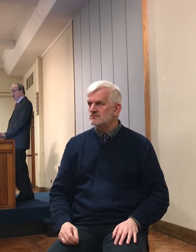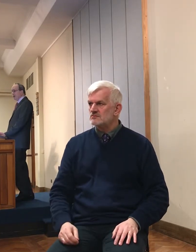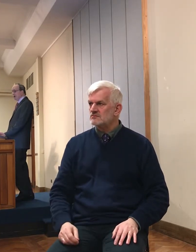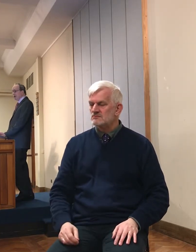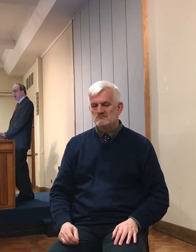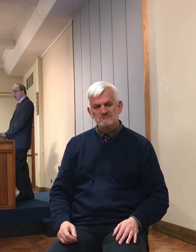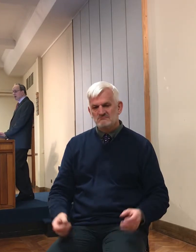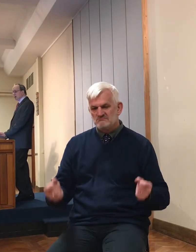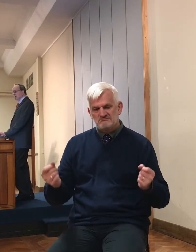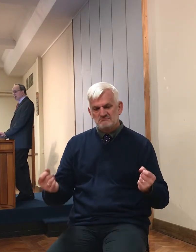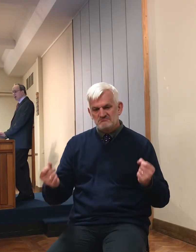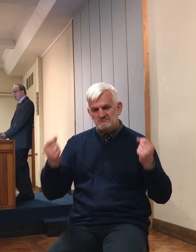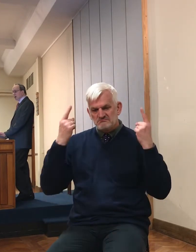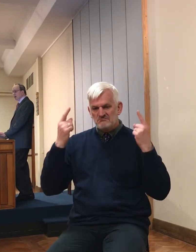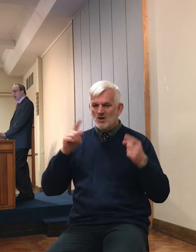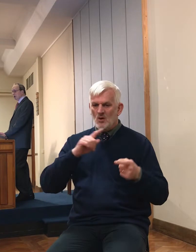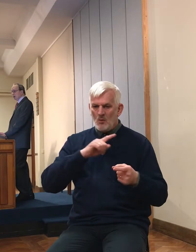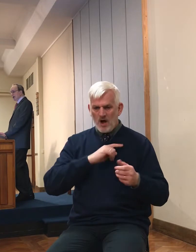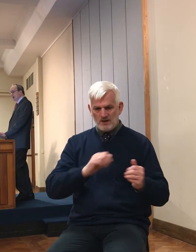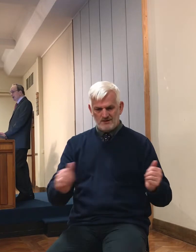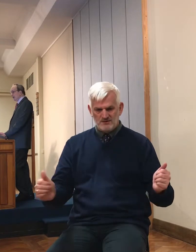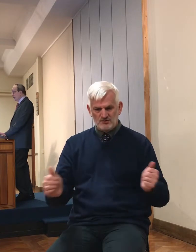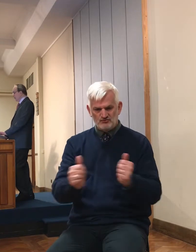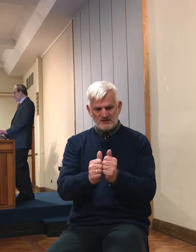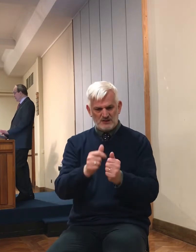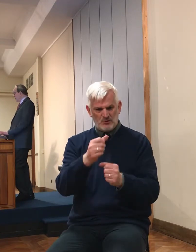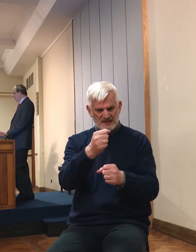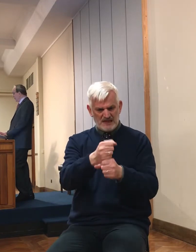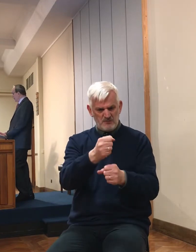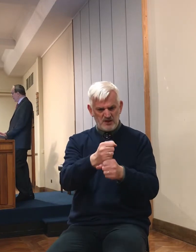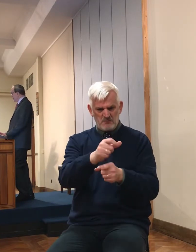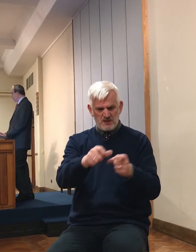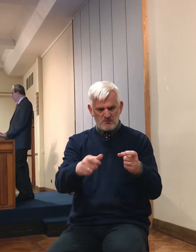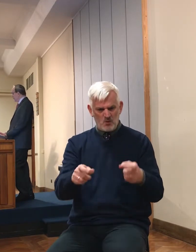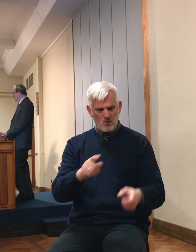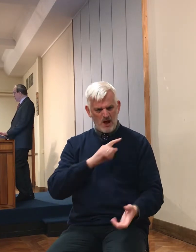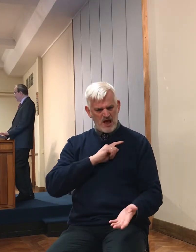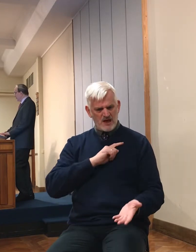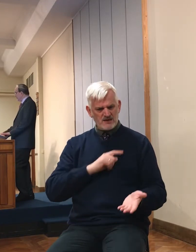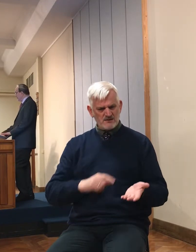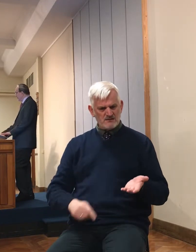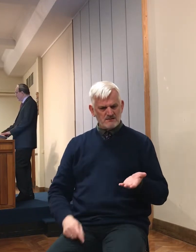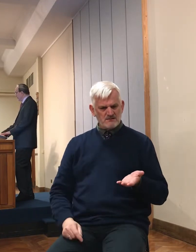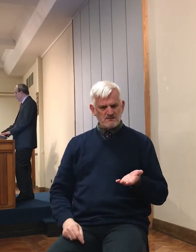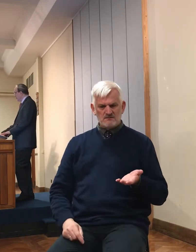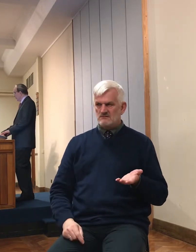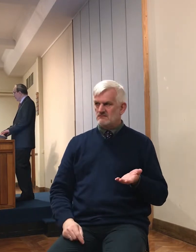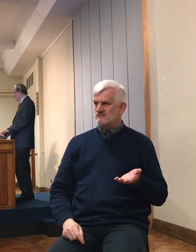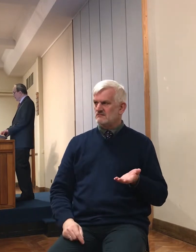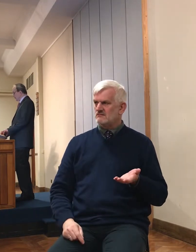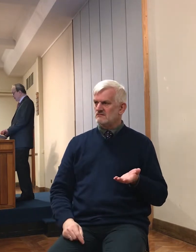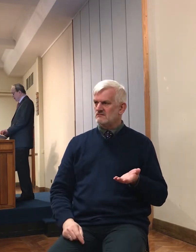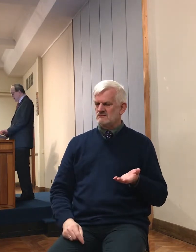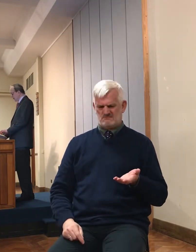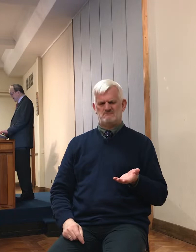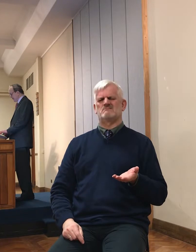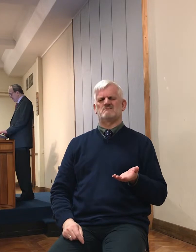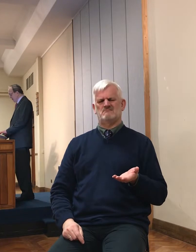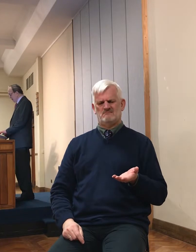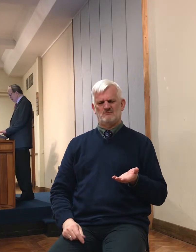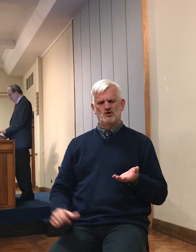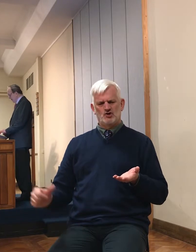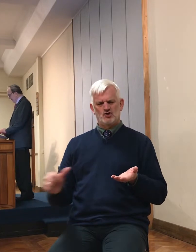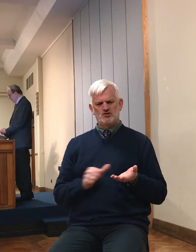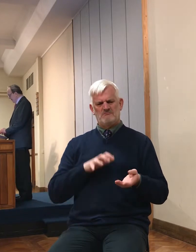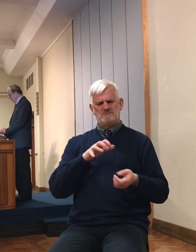offered to those who would take it. Only the Gibeonites took it in the whole of the conquest